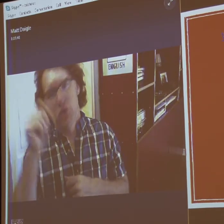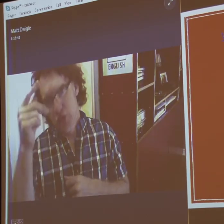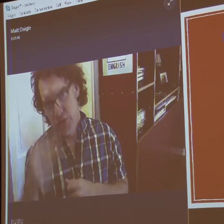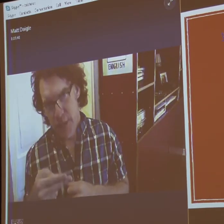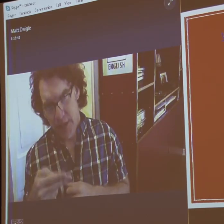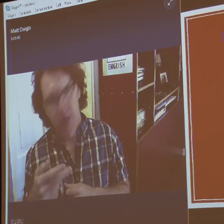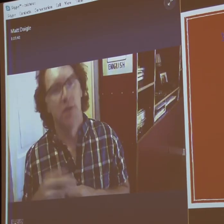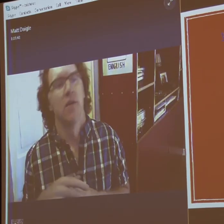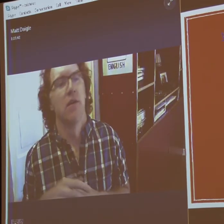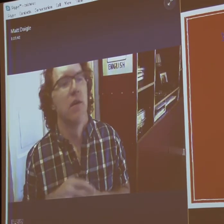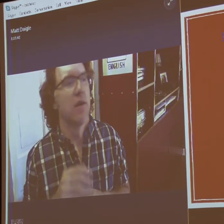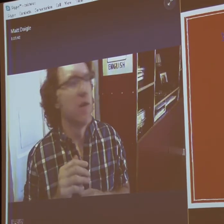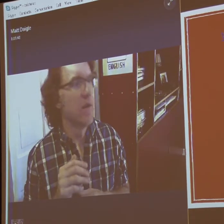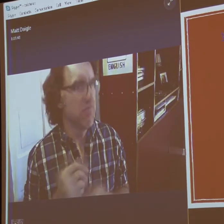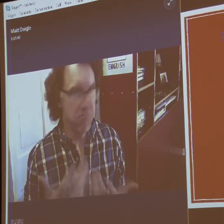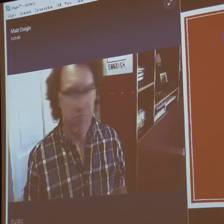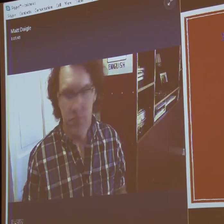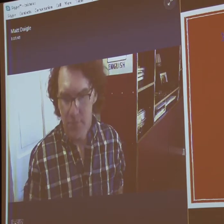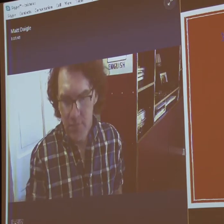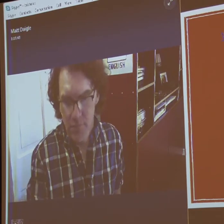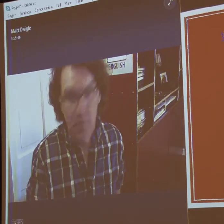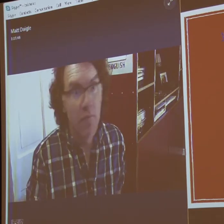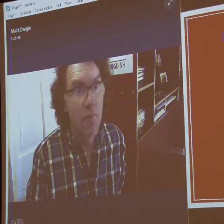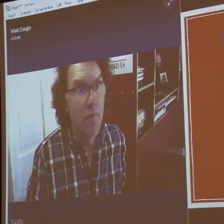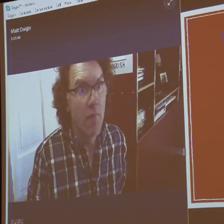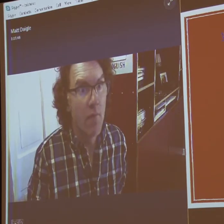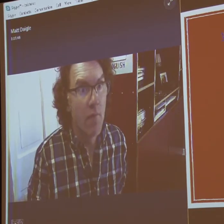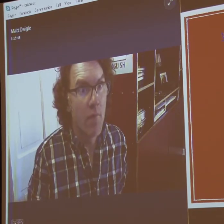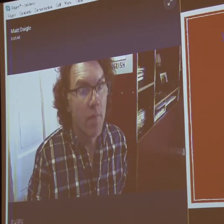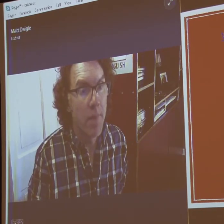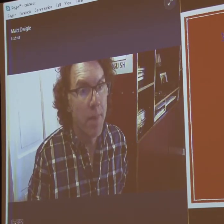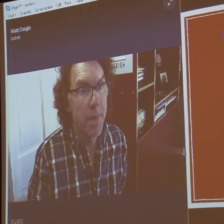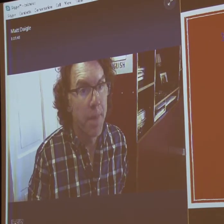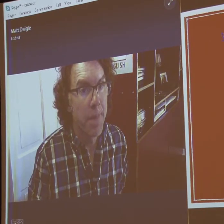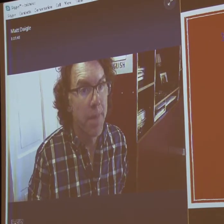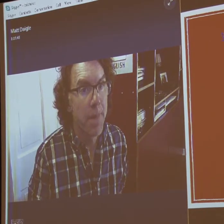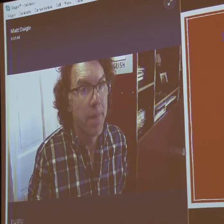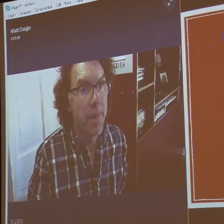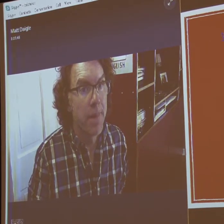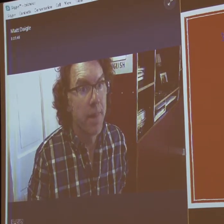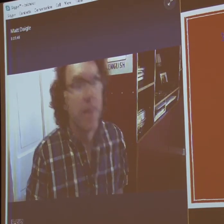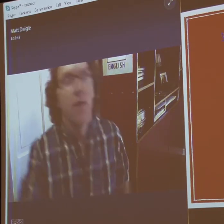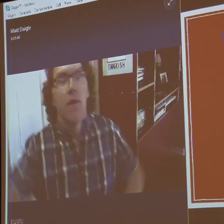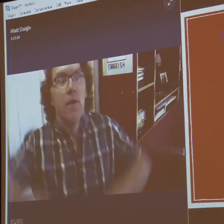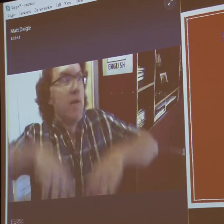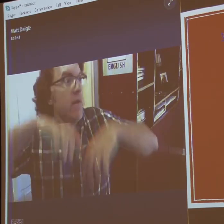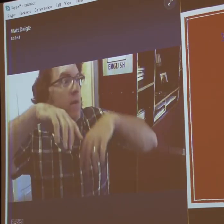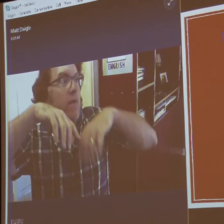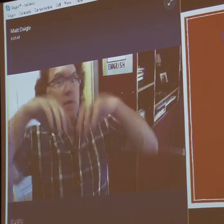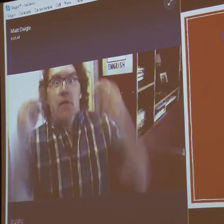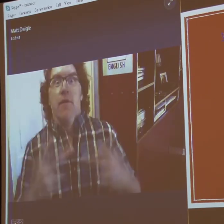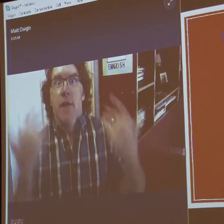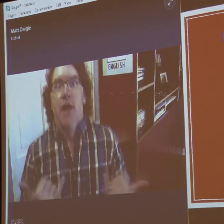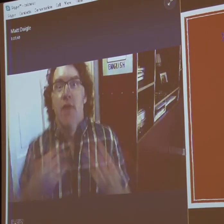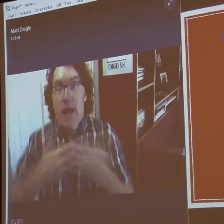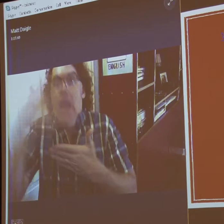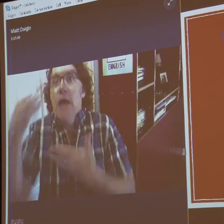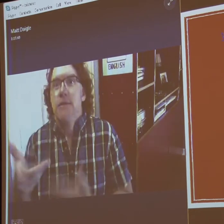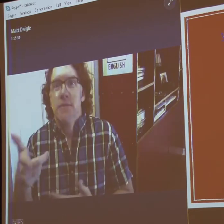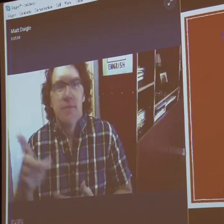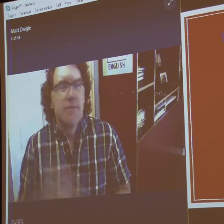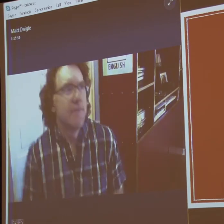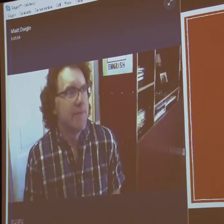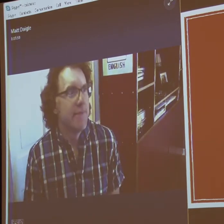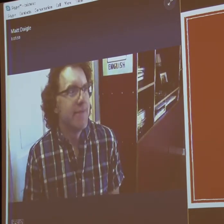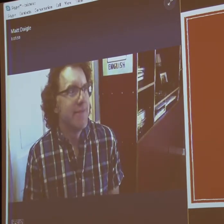our new comic tomorrow, because we post every Thursday. Okay. Now.